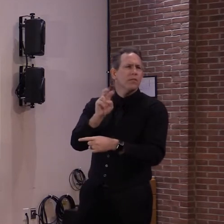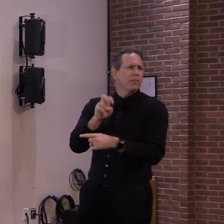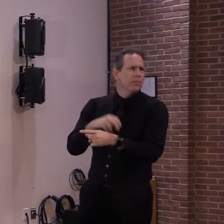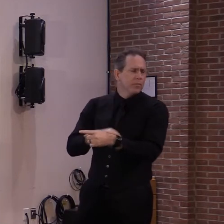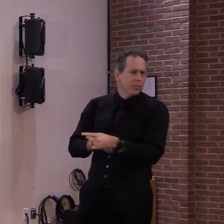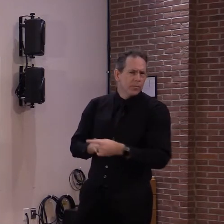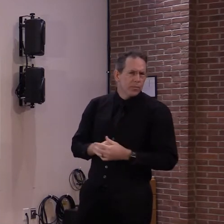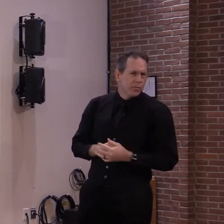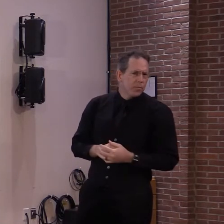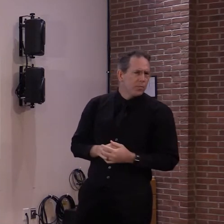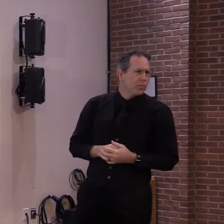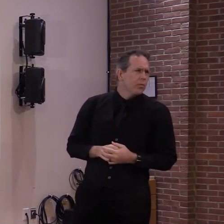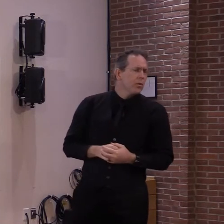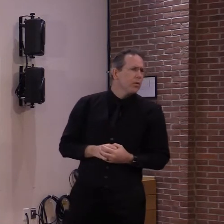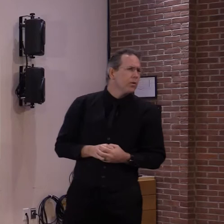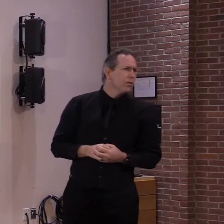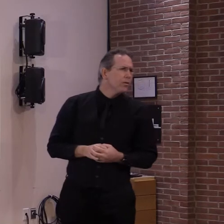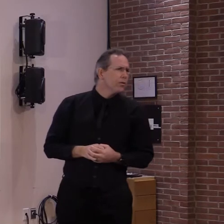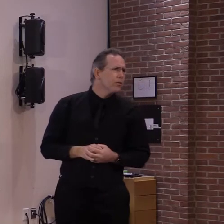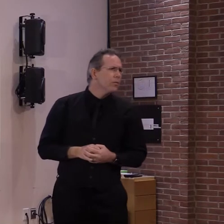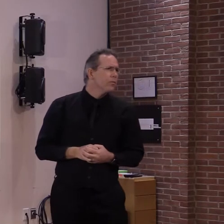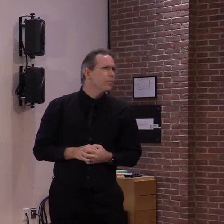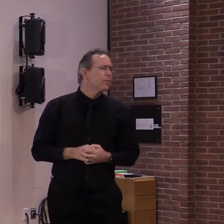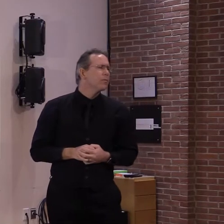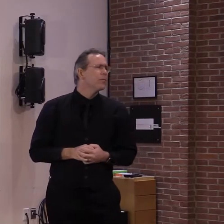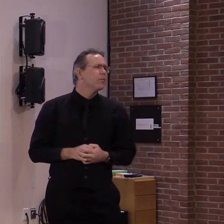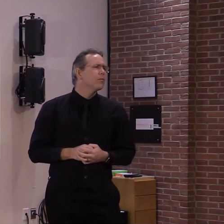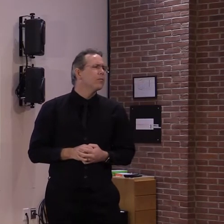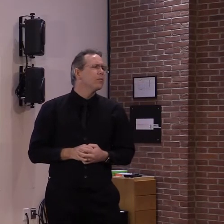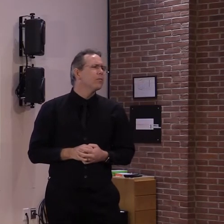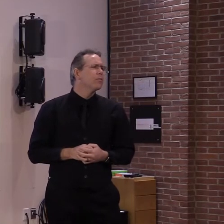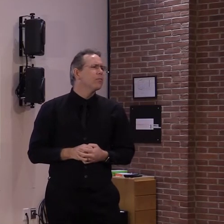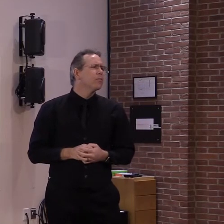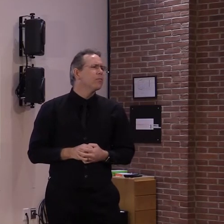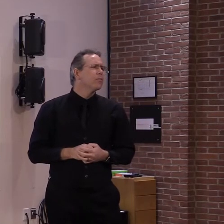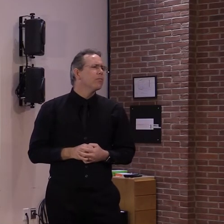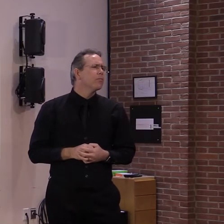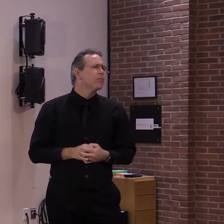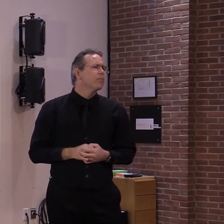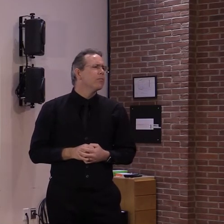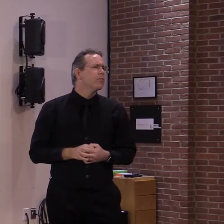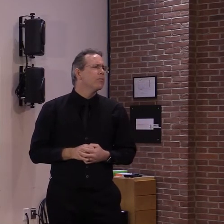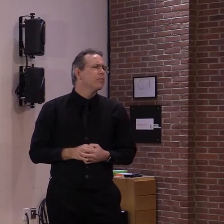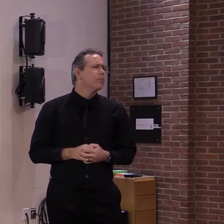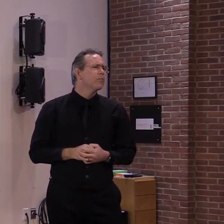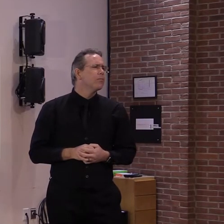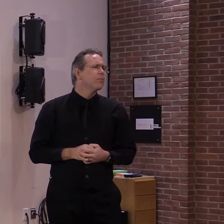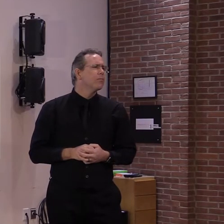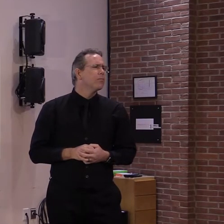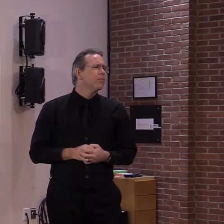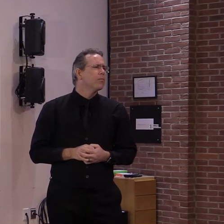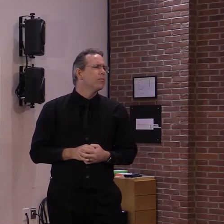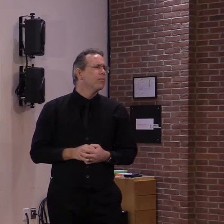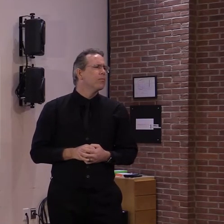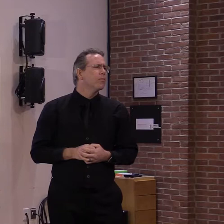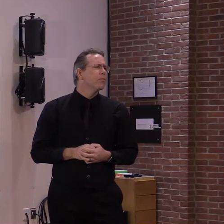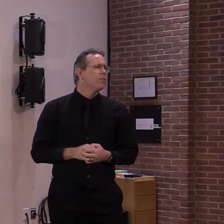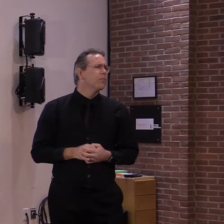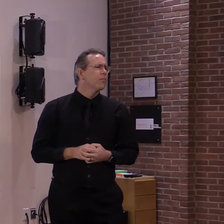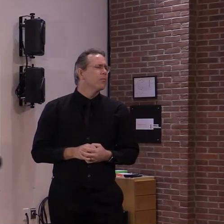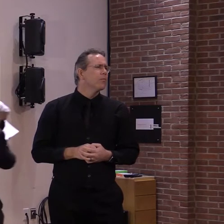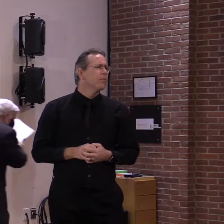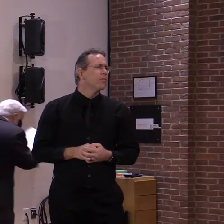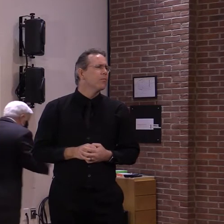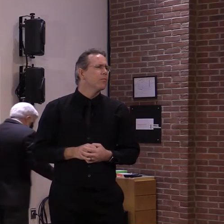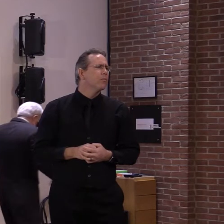or months even, but, you know, getting the vaccine to marginalized communities, BIPOC communities. You know, you talk about